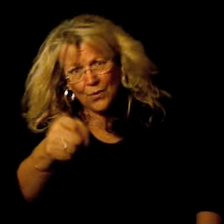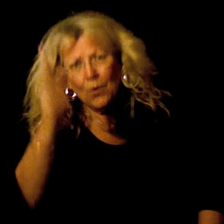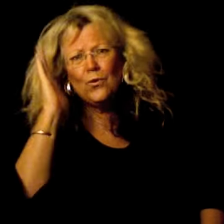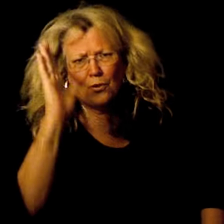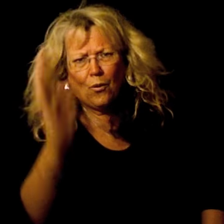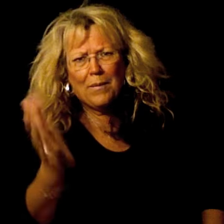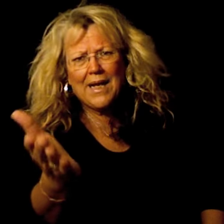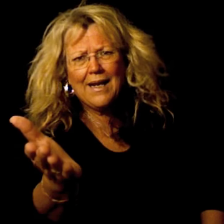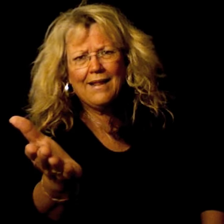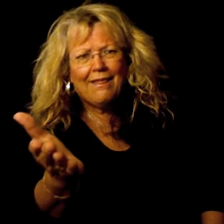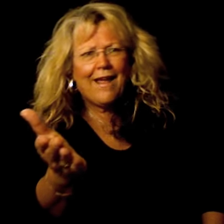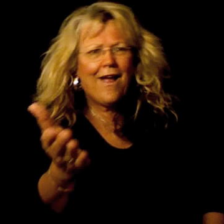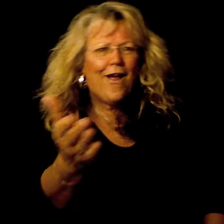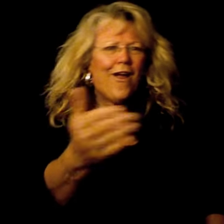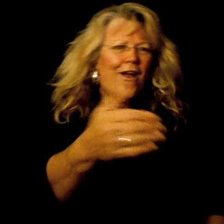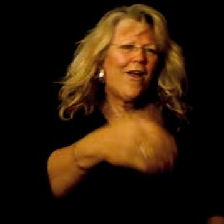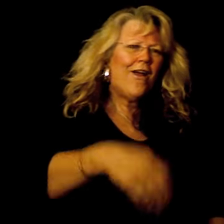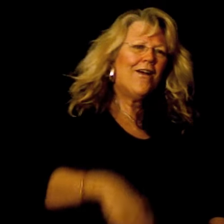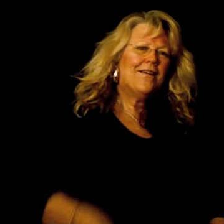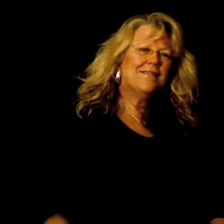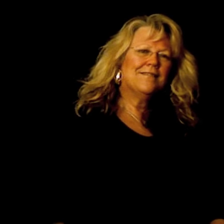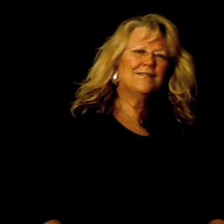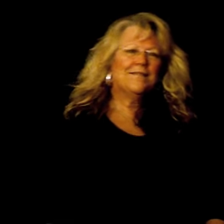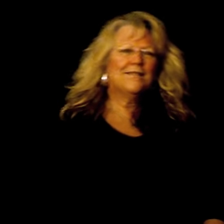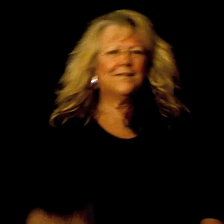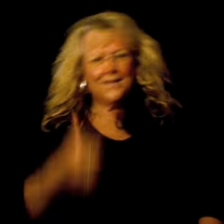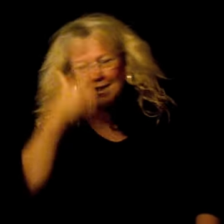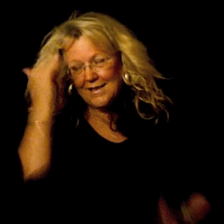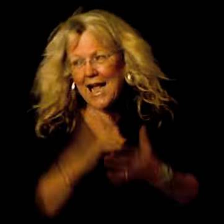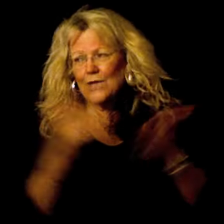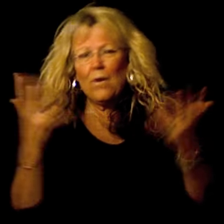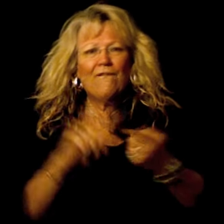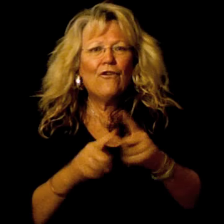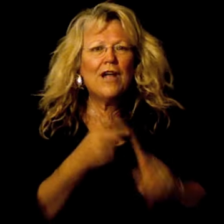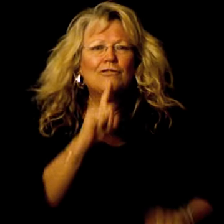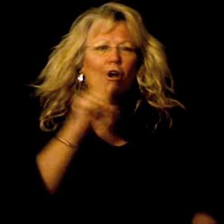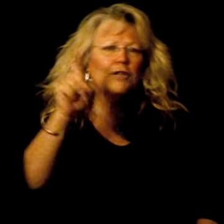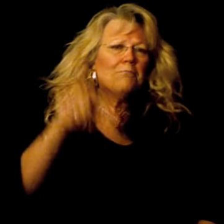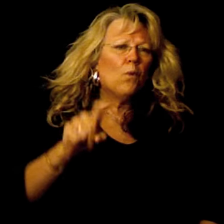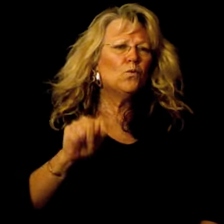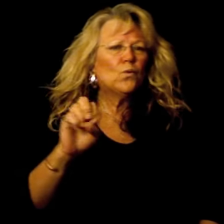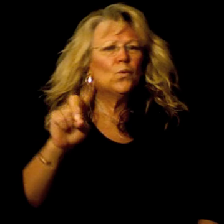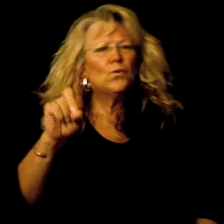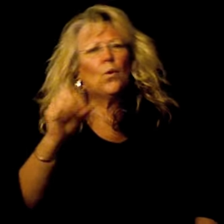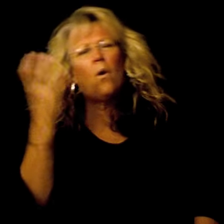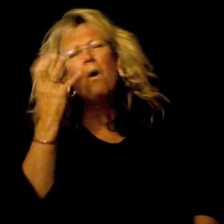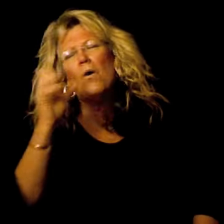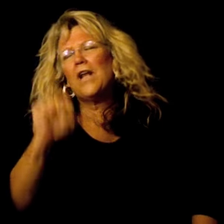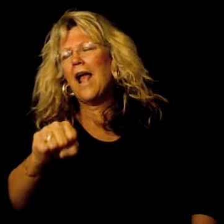and you'll be there. Cause that's what friends are supposed to do, oh yeah.